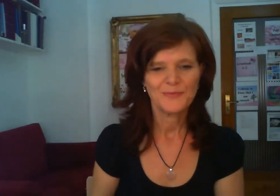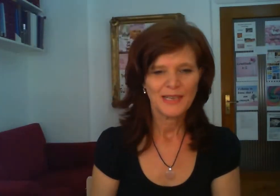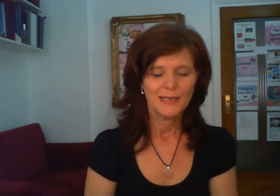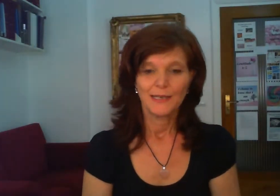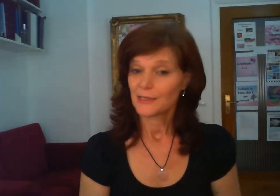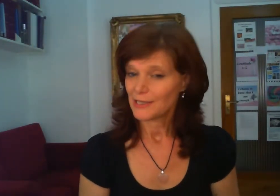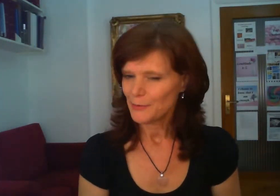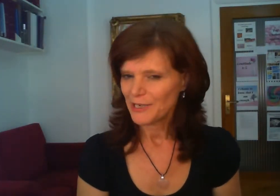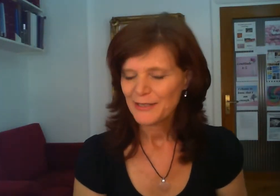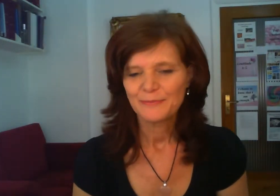so take a breath